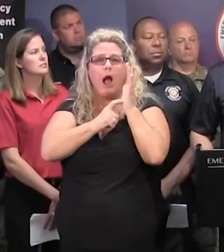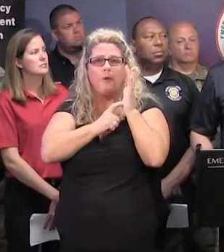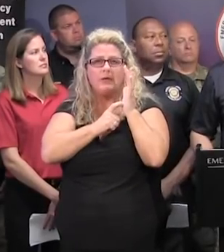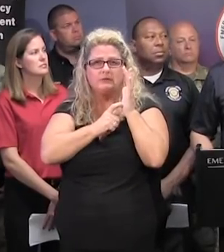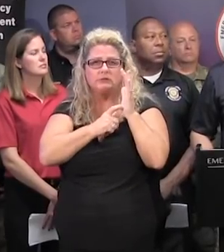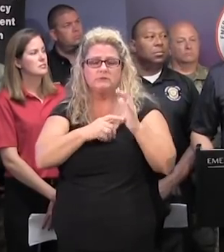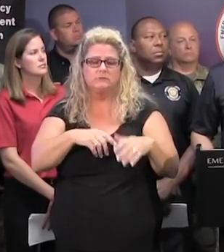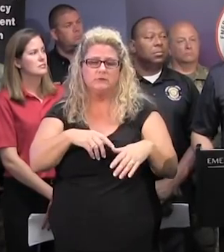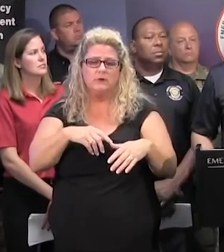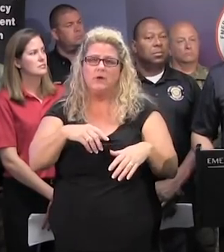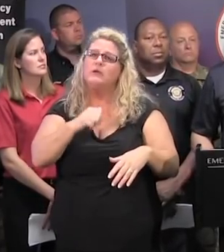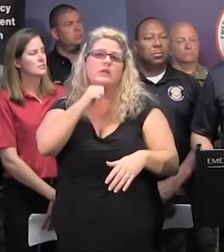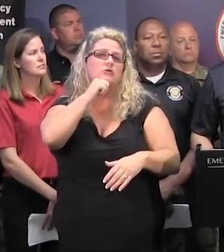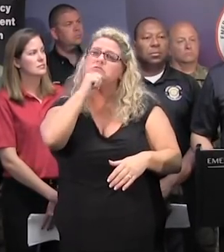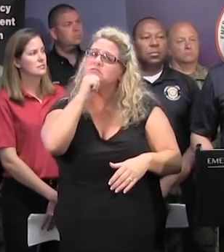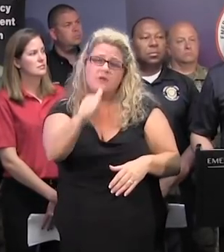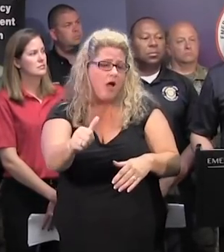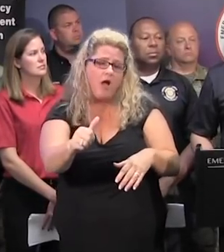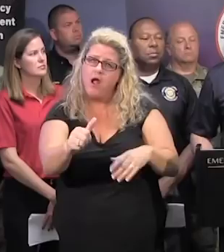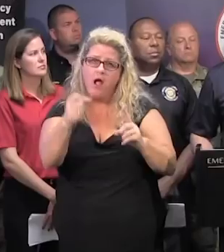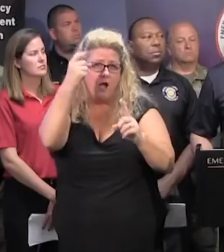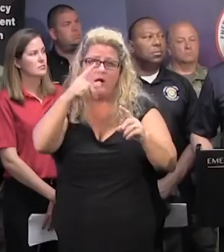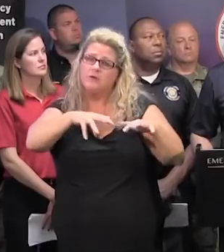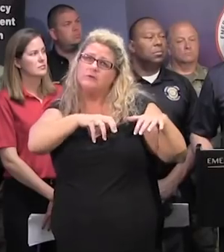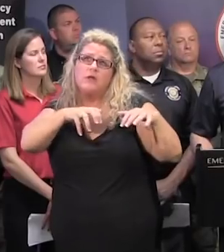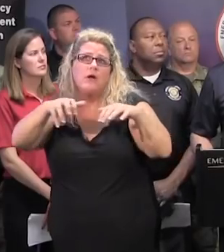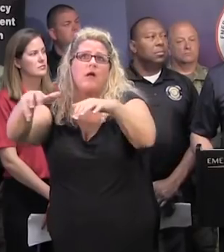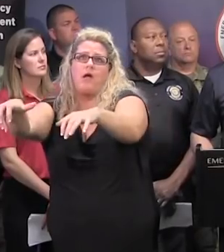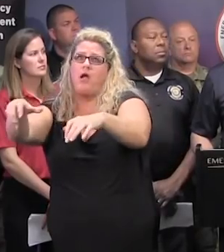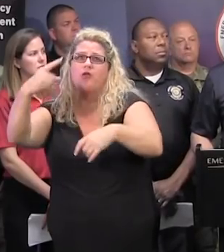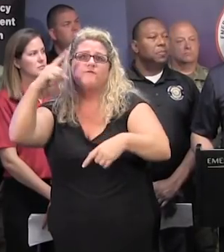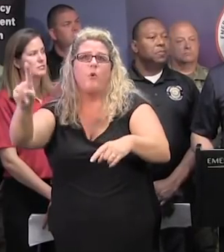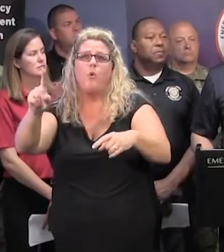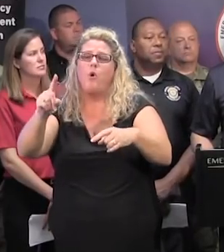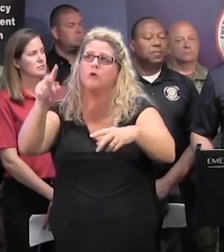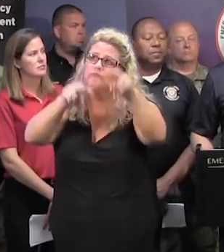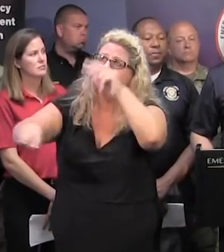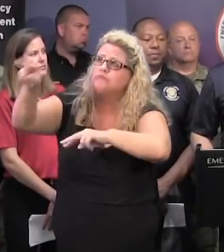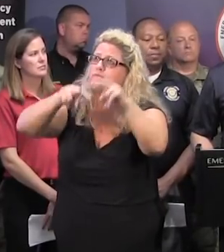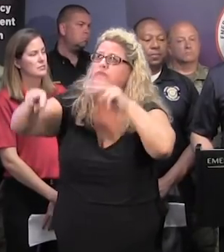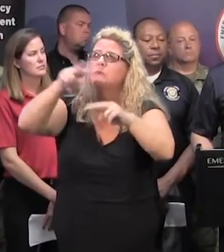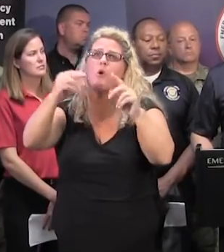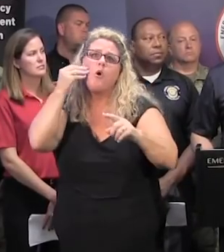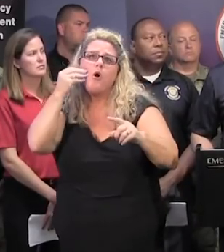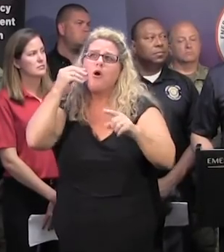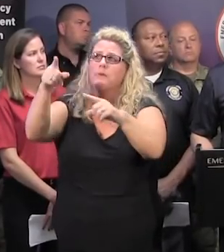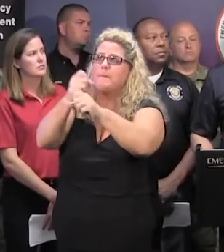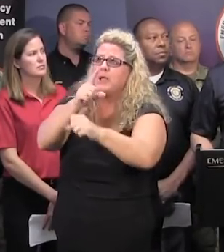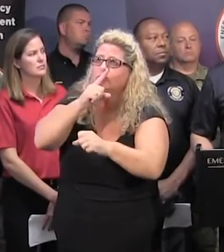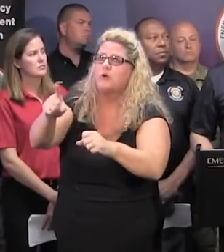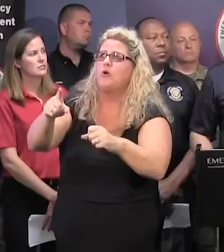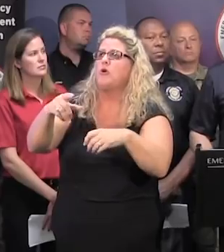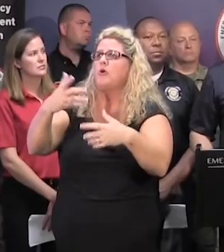there is not or are not abundant resources to get out there and recover each of the homes that are going to be impacted by this